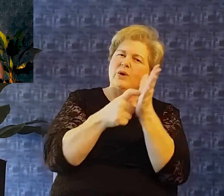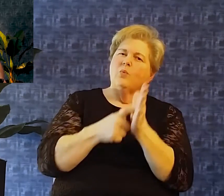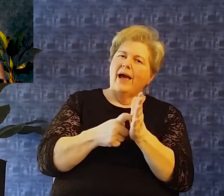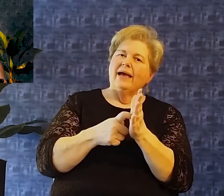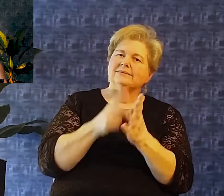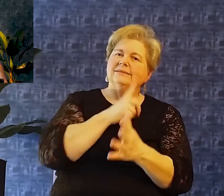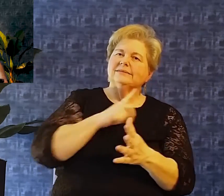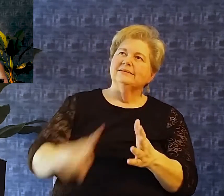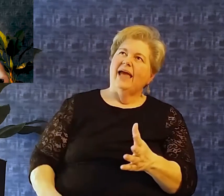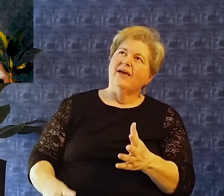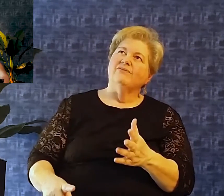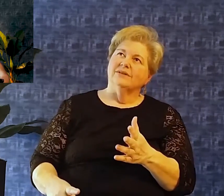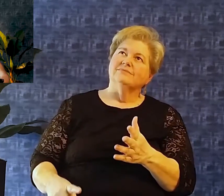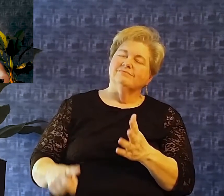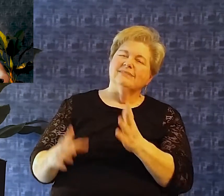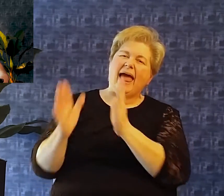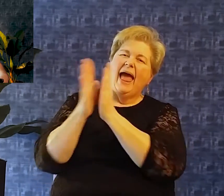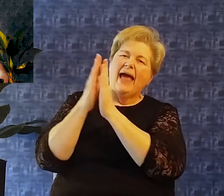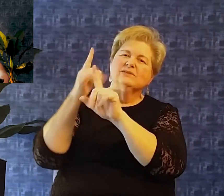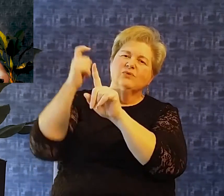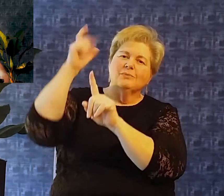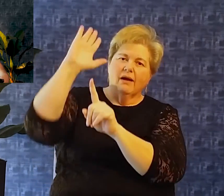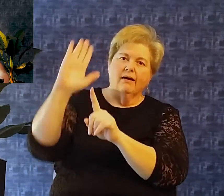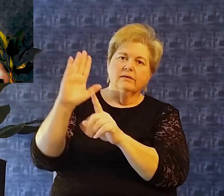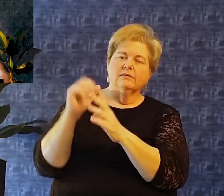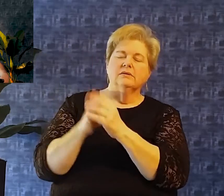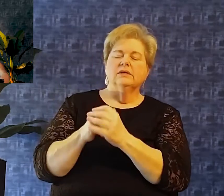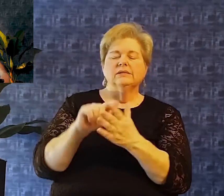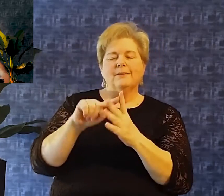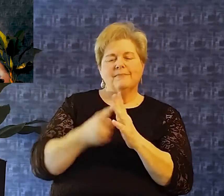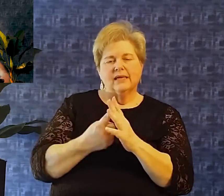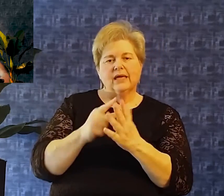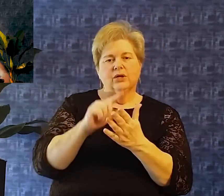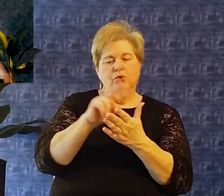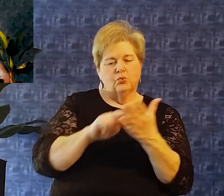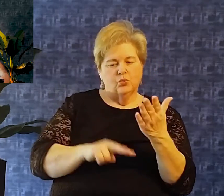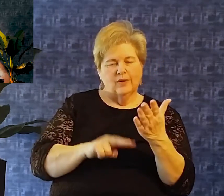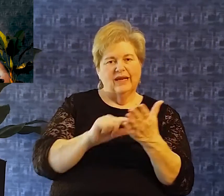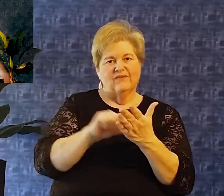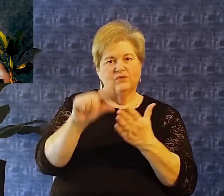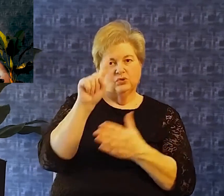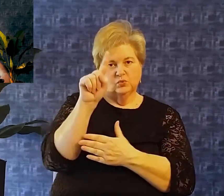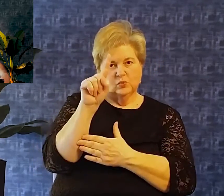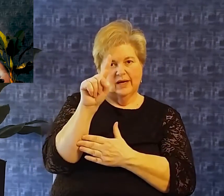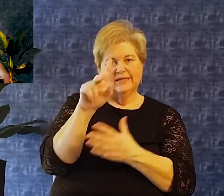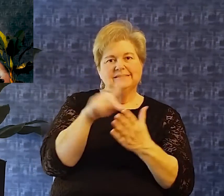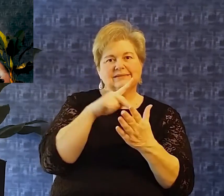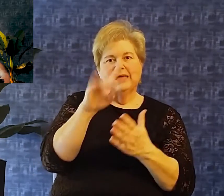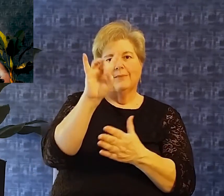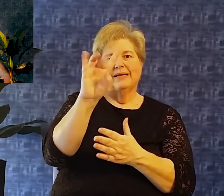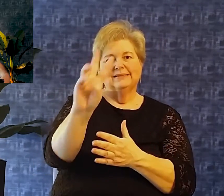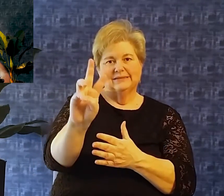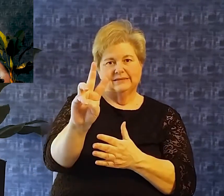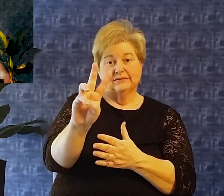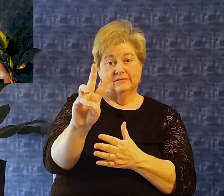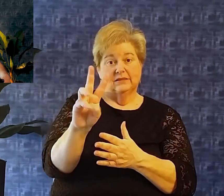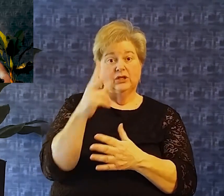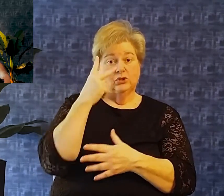one of psalm 86 you see first of all the heading It tells us this is a prayer Okay, so notice that this is a